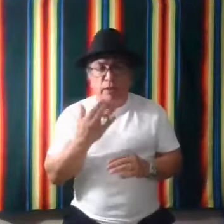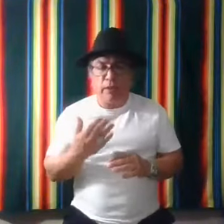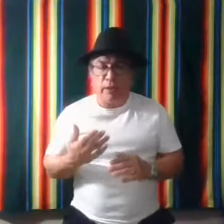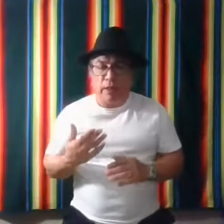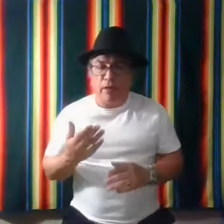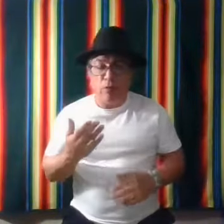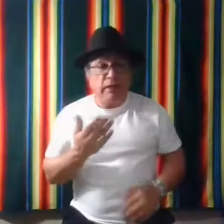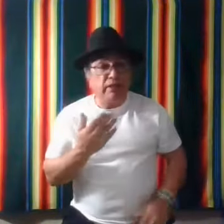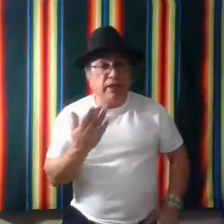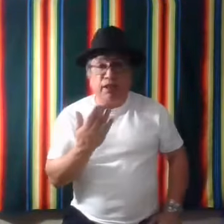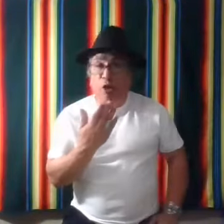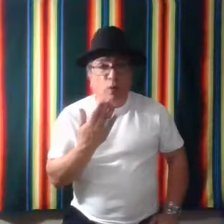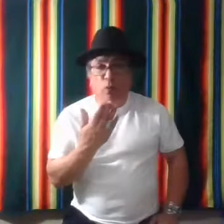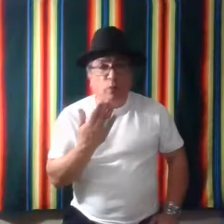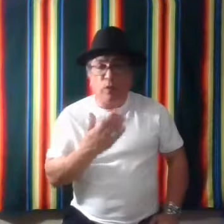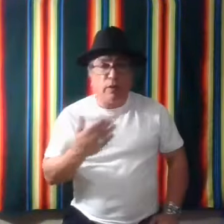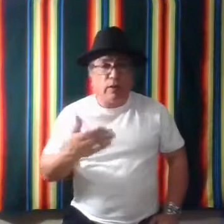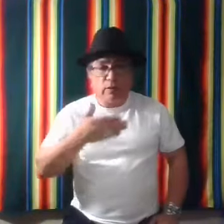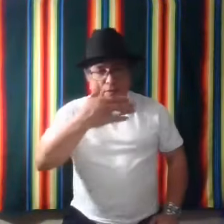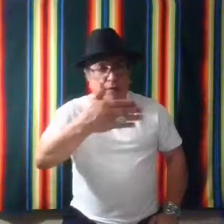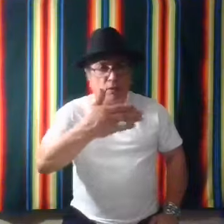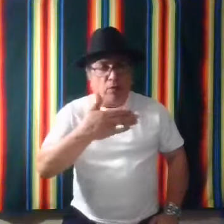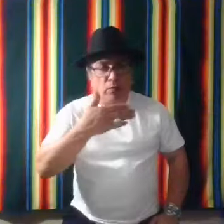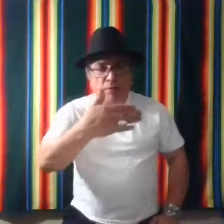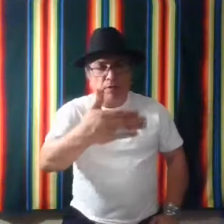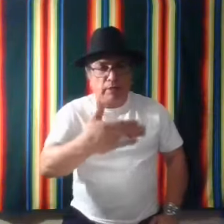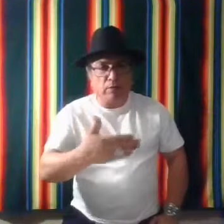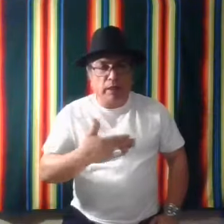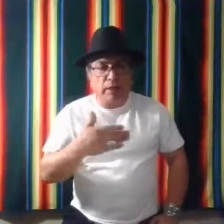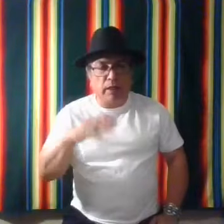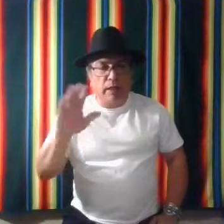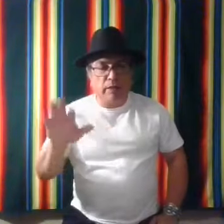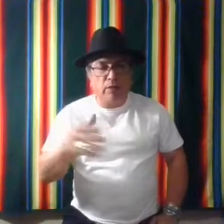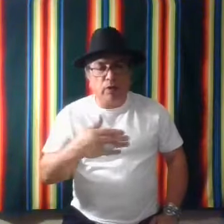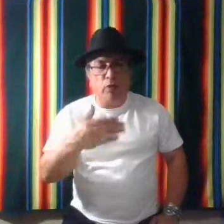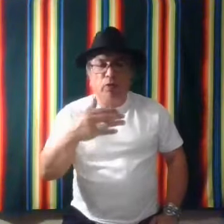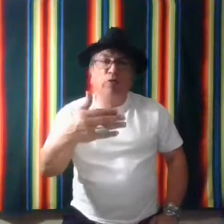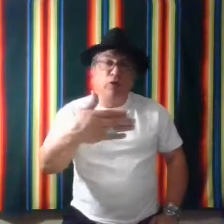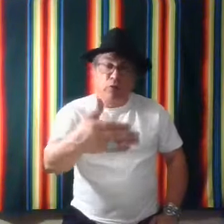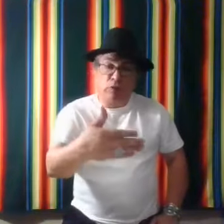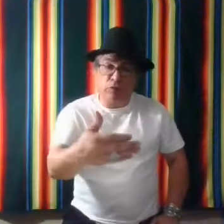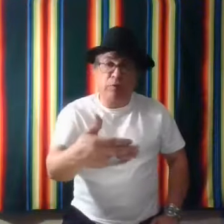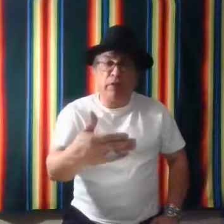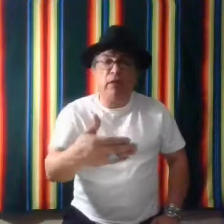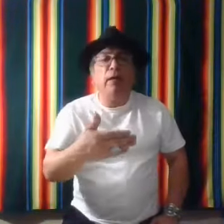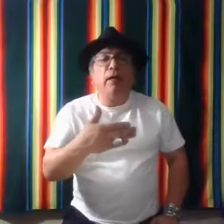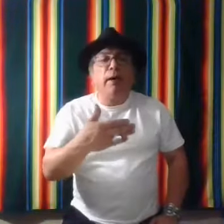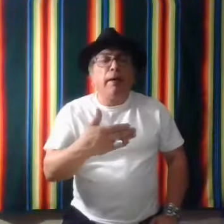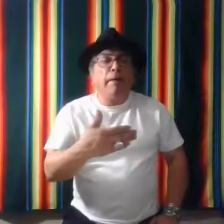when he said no, you know, when he was like, like, I don't know or don't do something. Um,